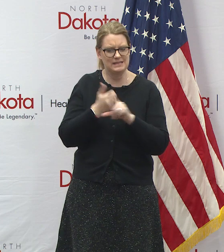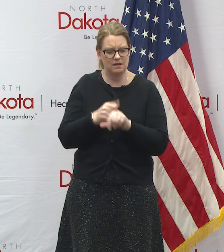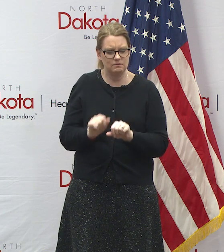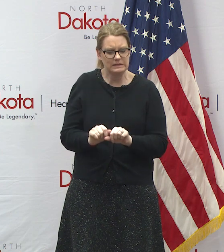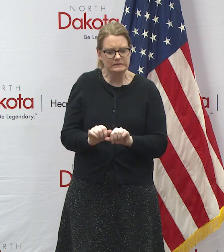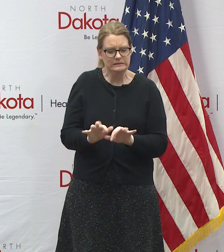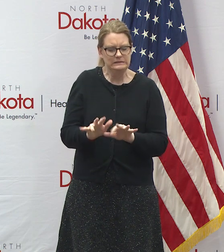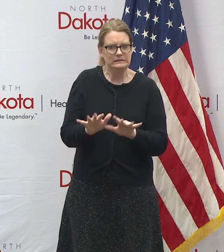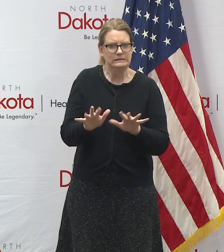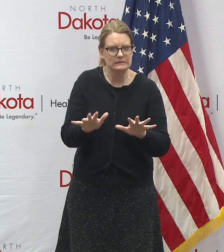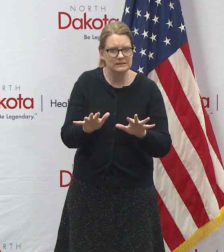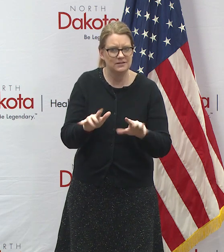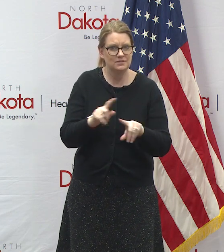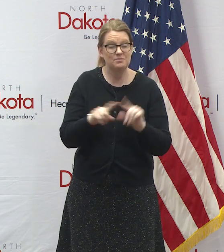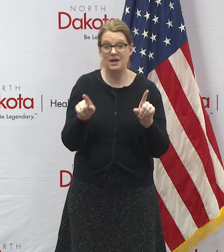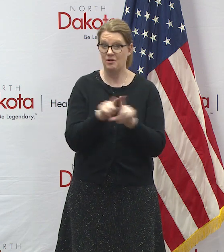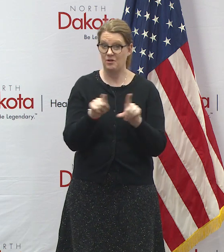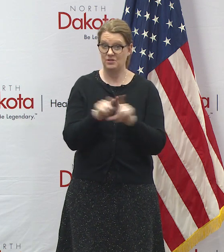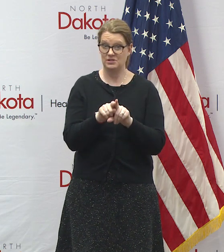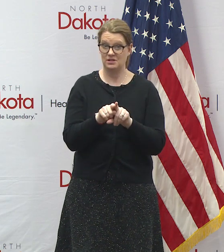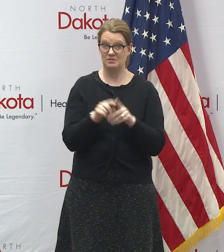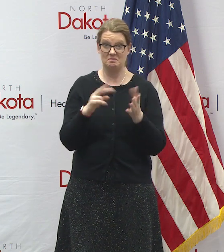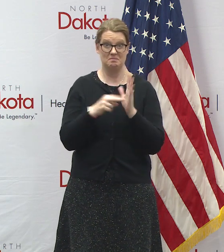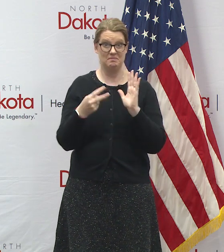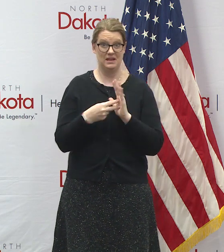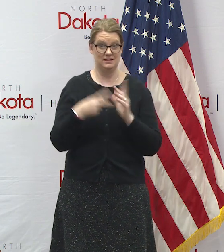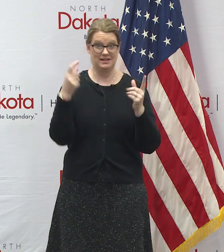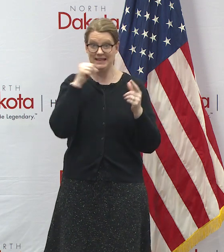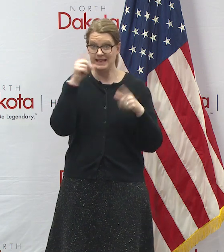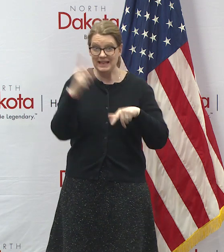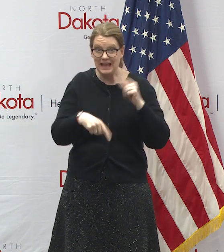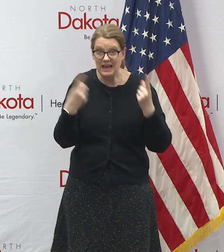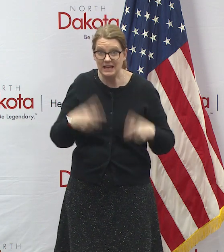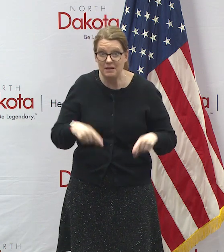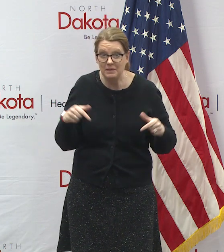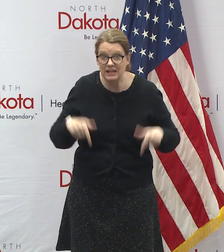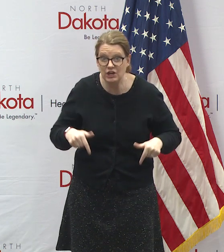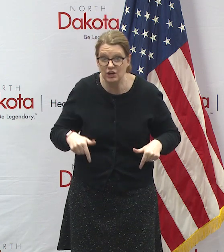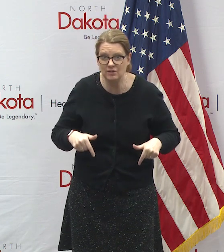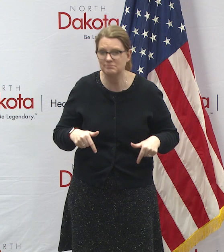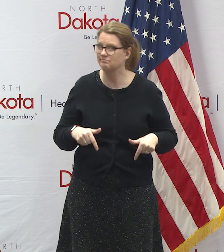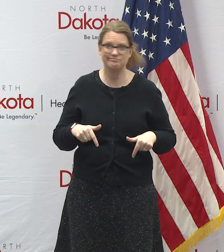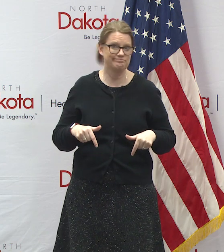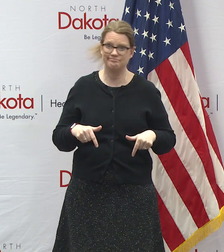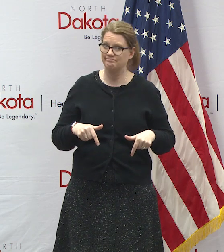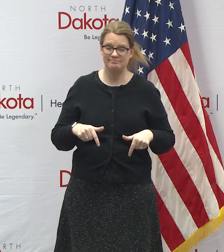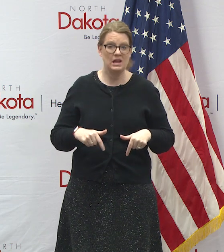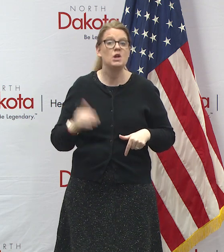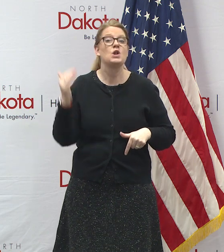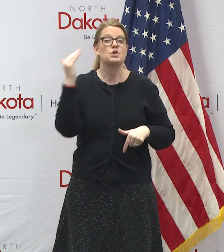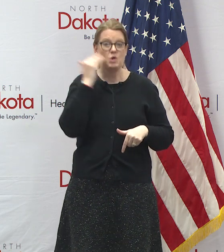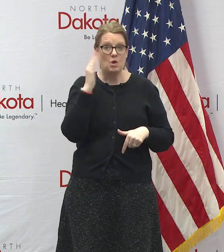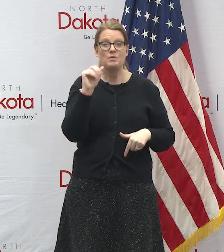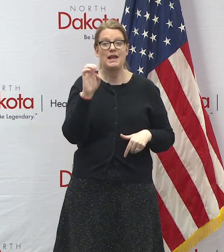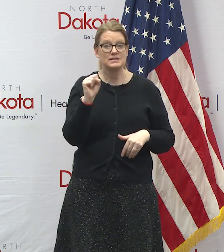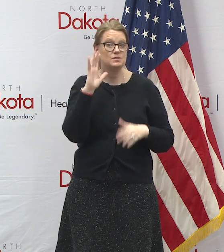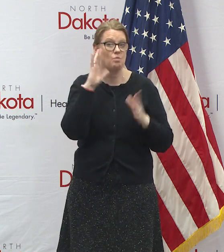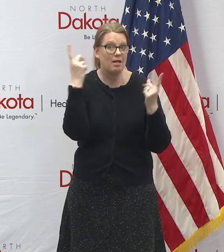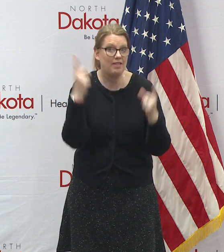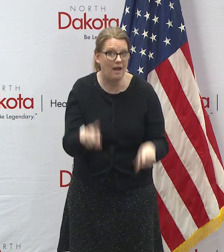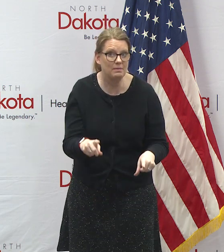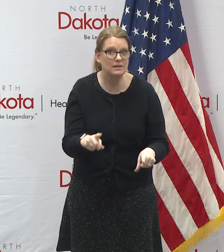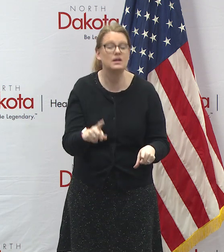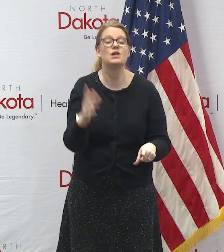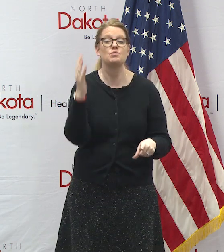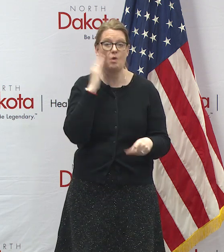but as we've also said we're not immune to that. We know that we're going to have more cases coming. We have to continue